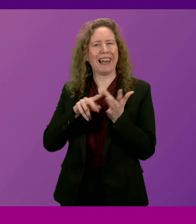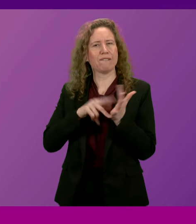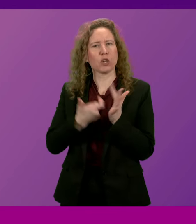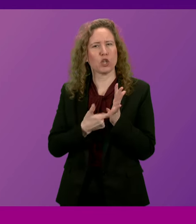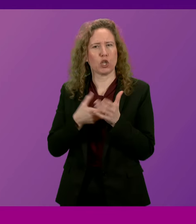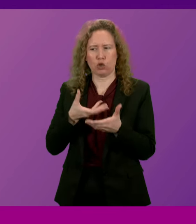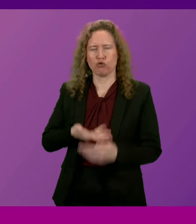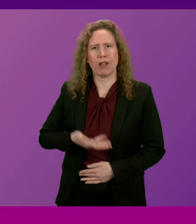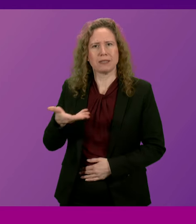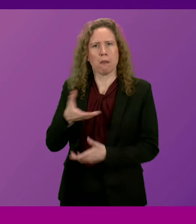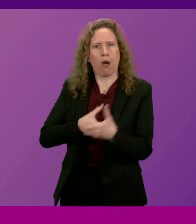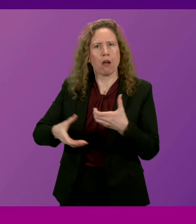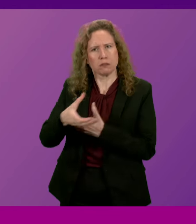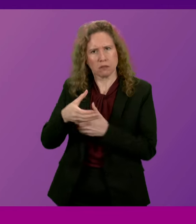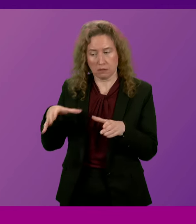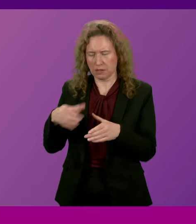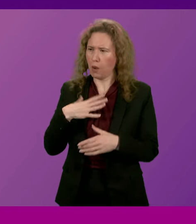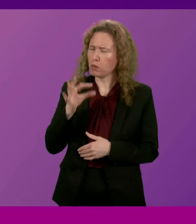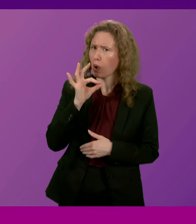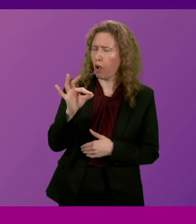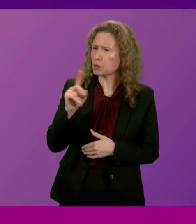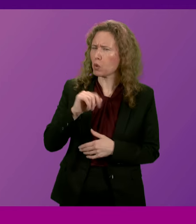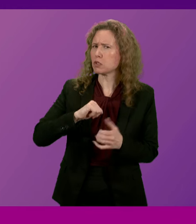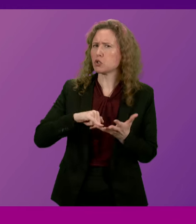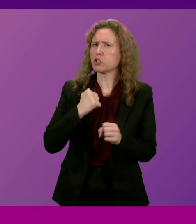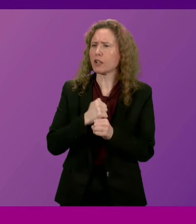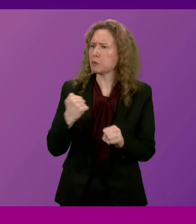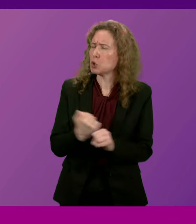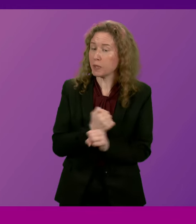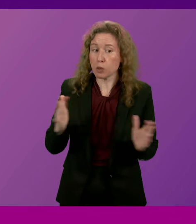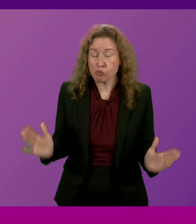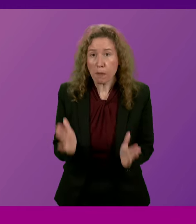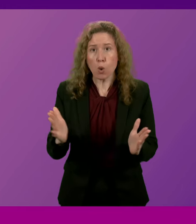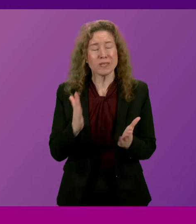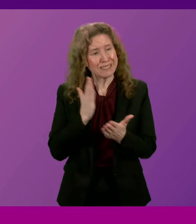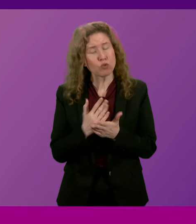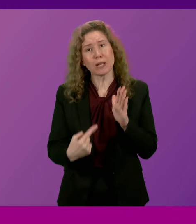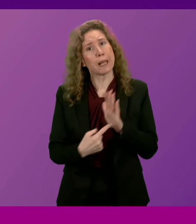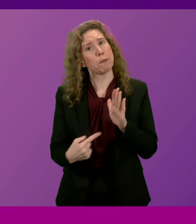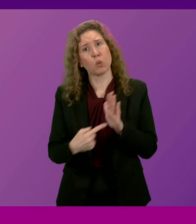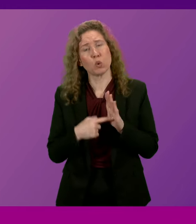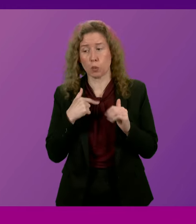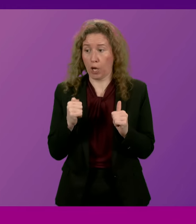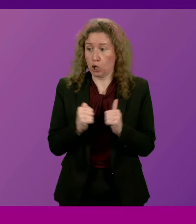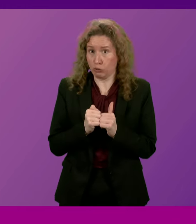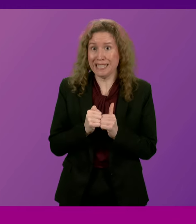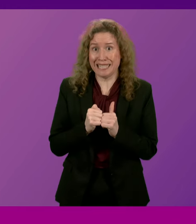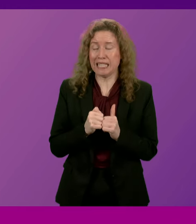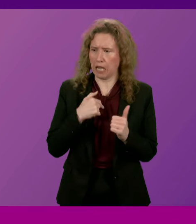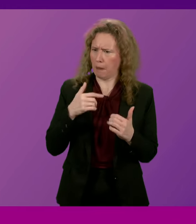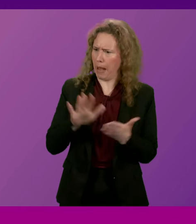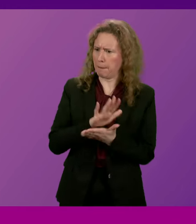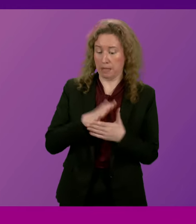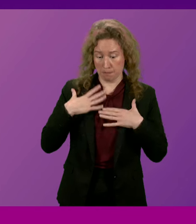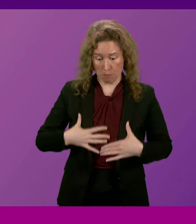on what action the Scottish Government is taking to promote the importance of organ donation and the importance of people making their wishes known?